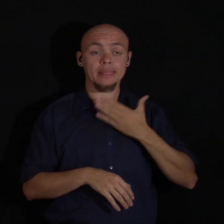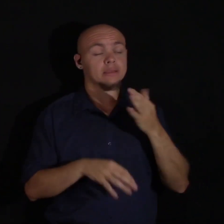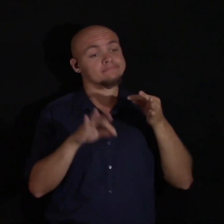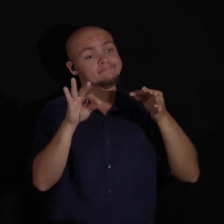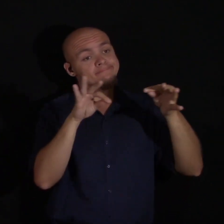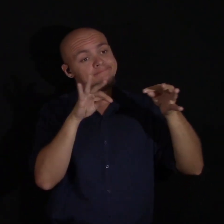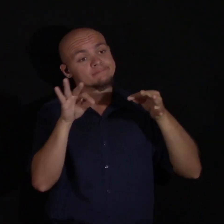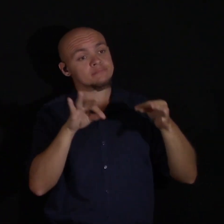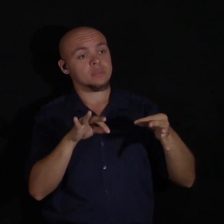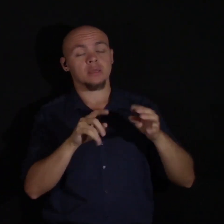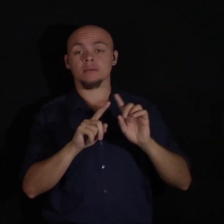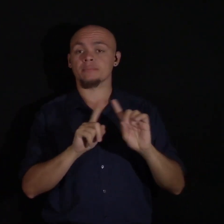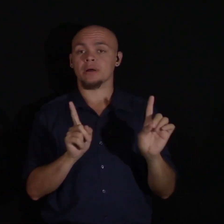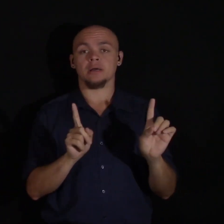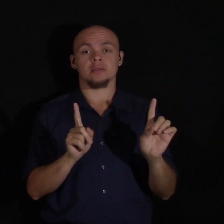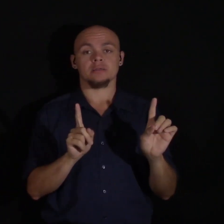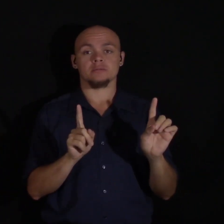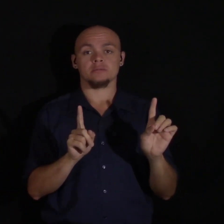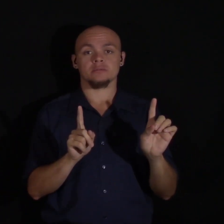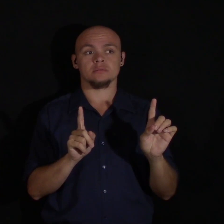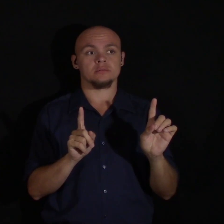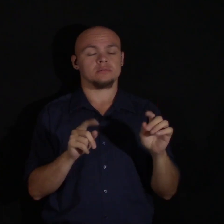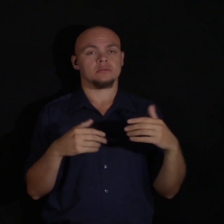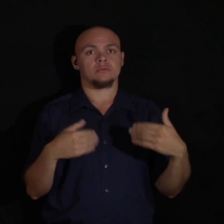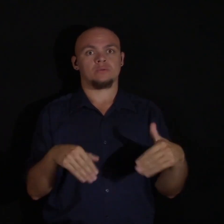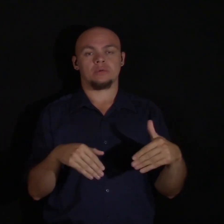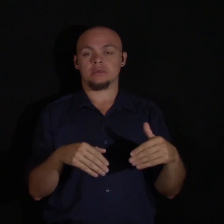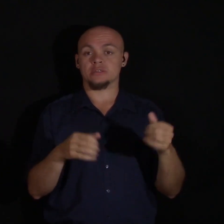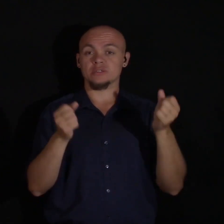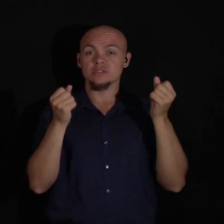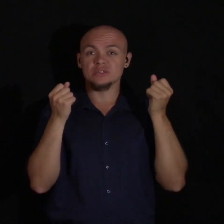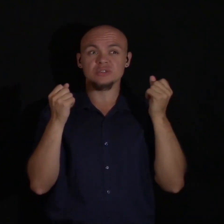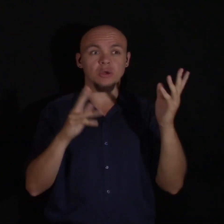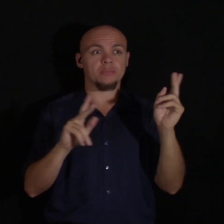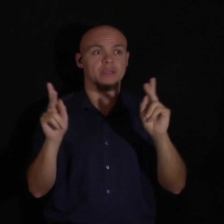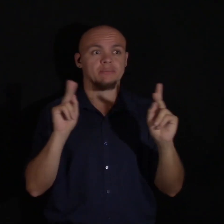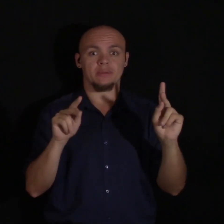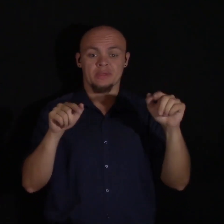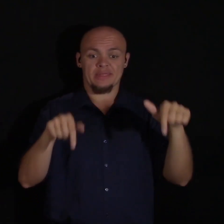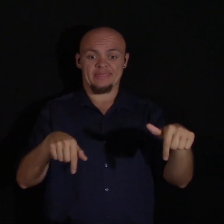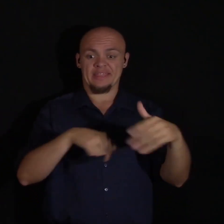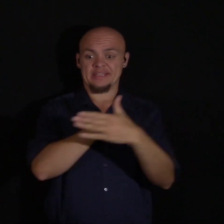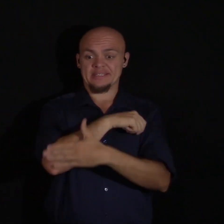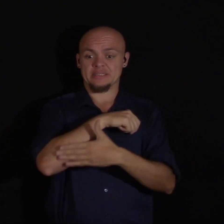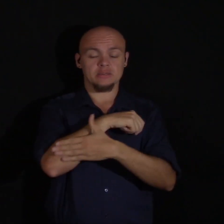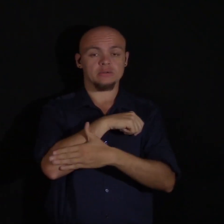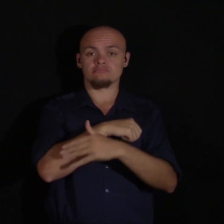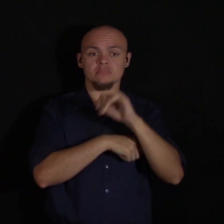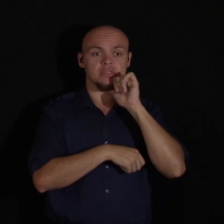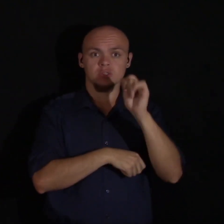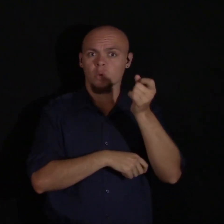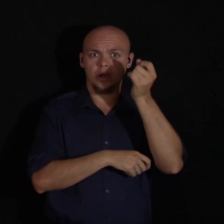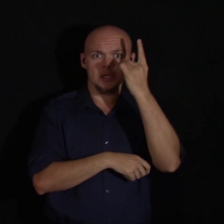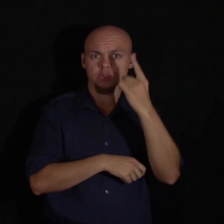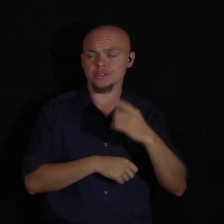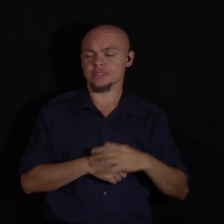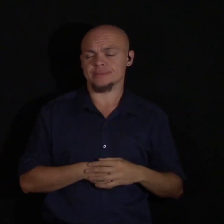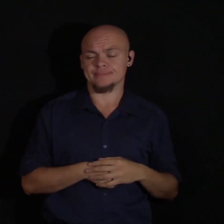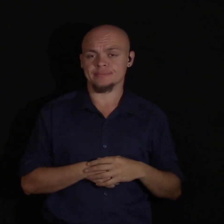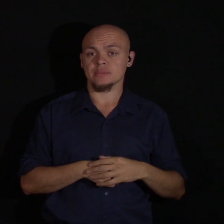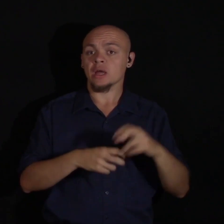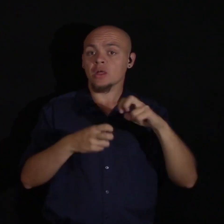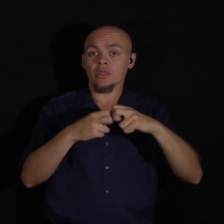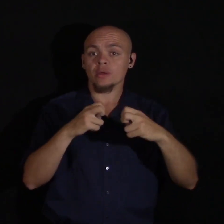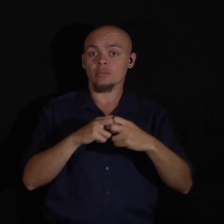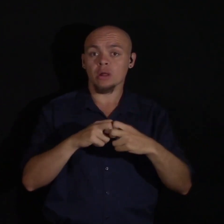explain, but it shocks me how so little people in this country don't understand it. The problem